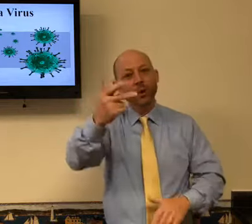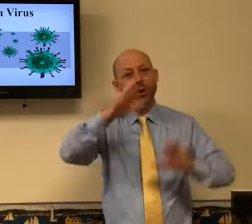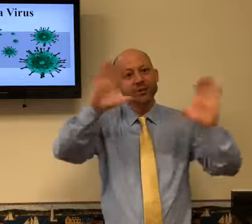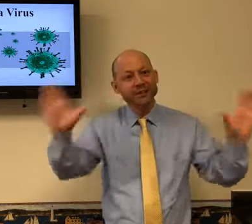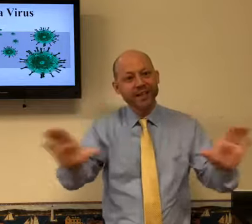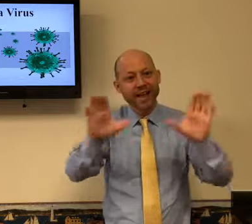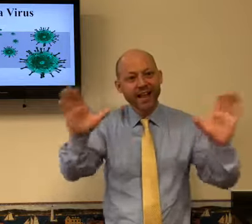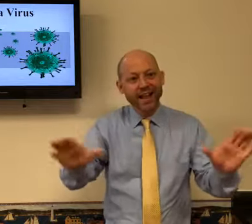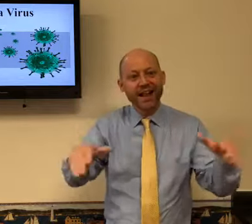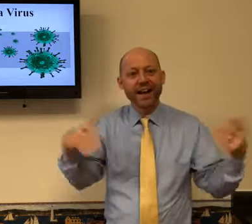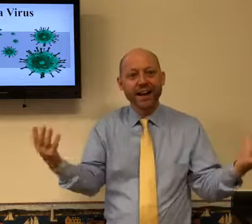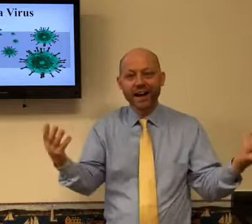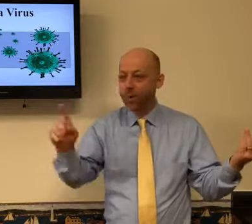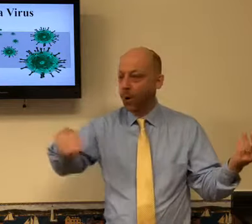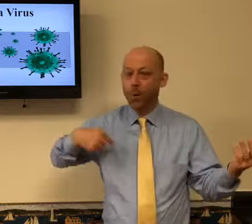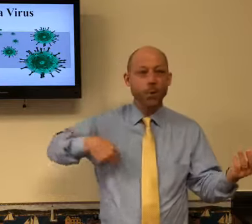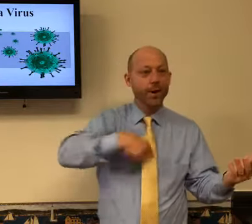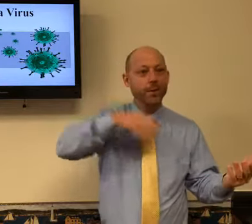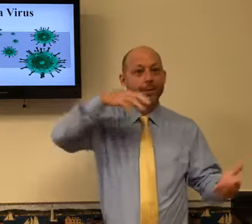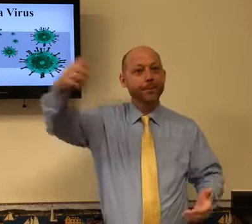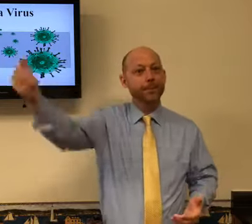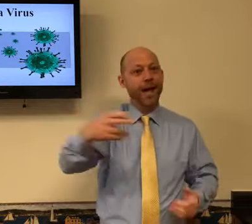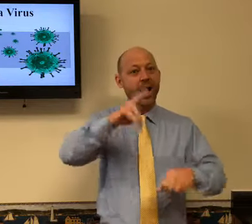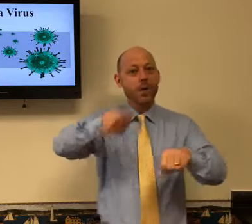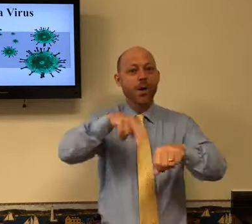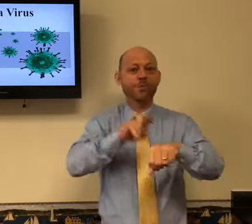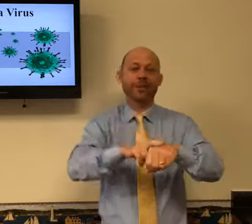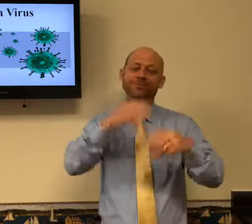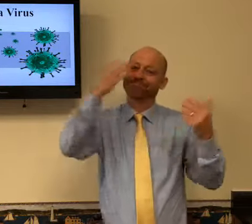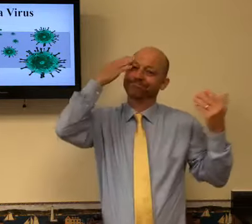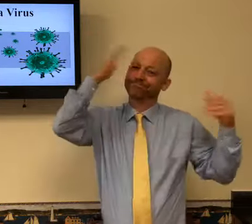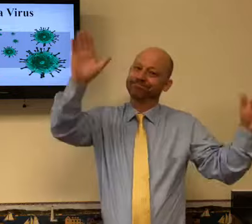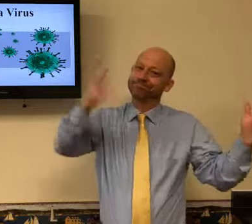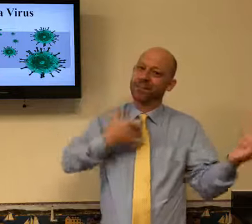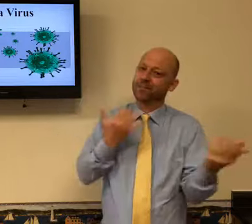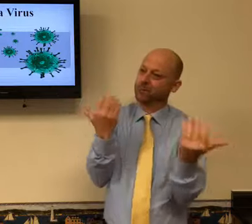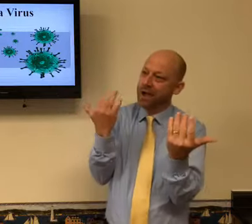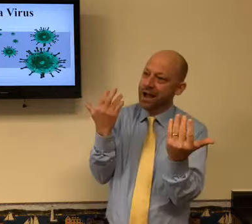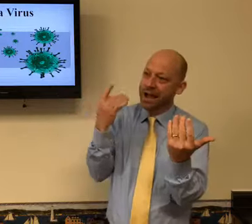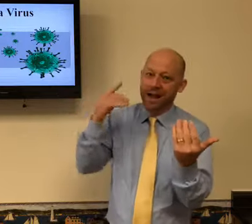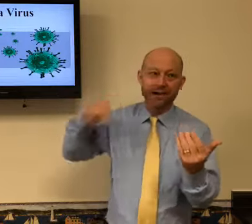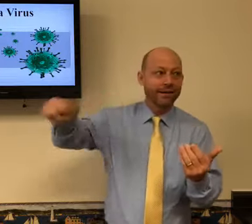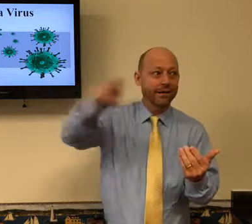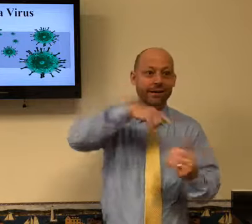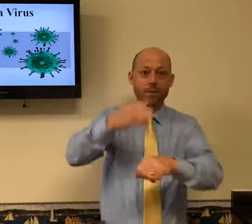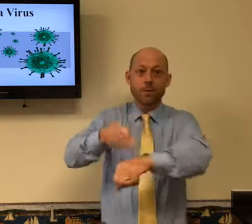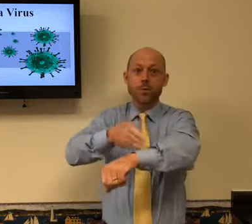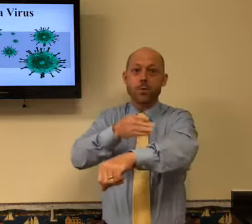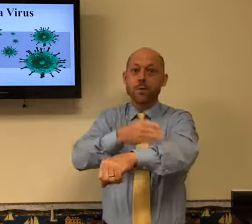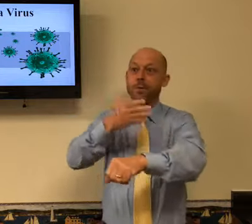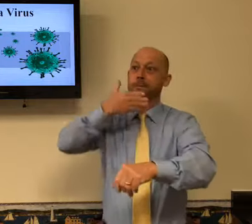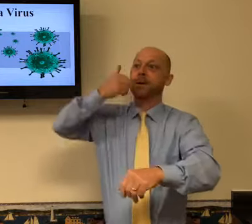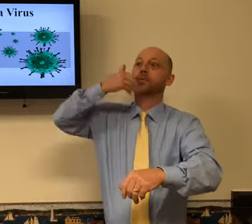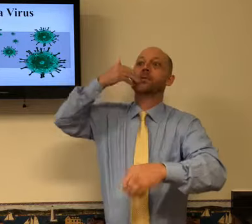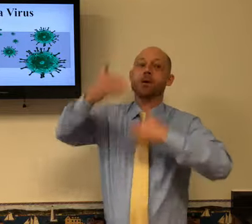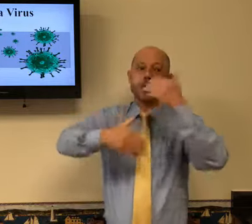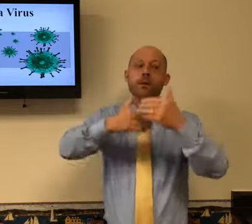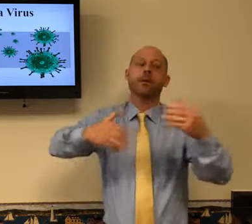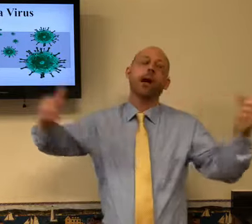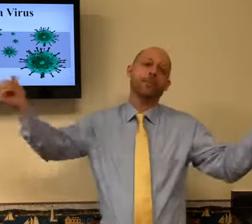Schools are closed, churches closed. This is our third Sunday so I'm very excited to get it back to normal soon. I don't know when that's gonna be but it